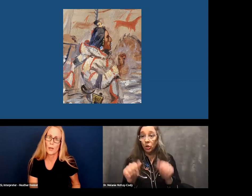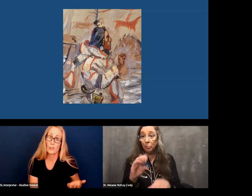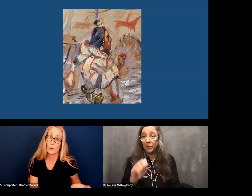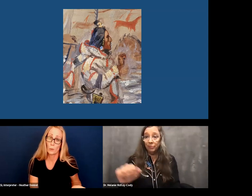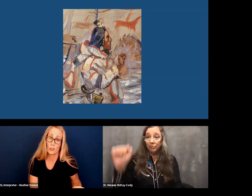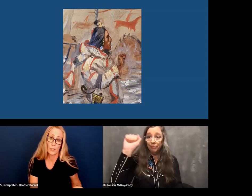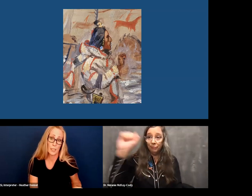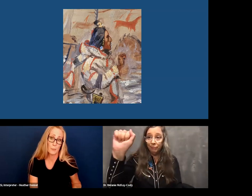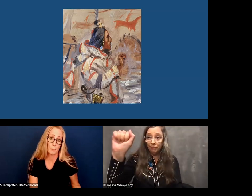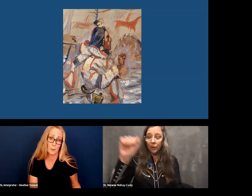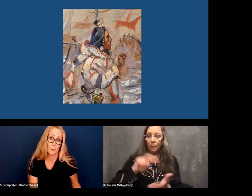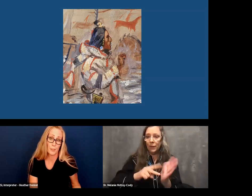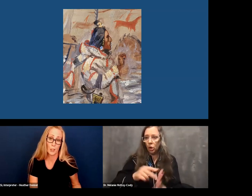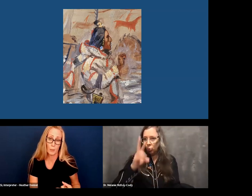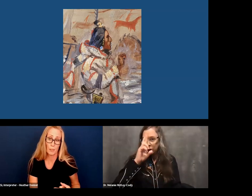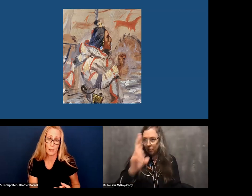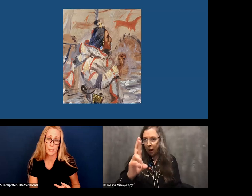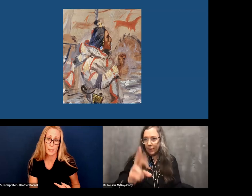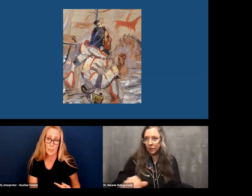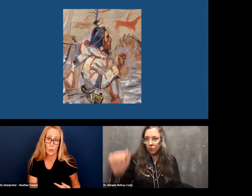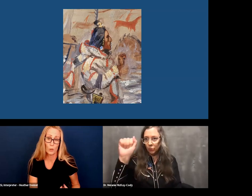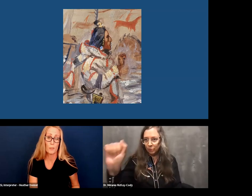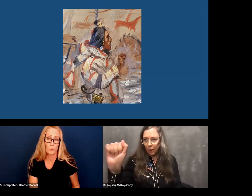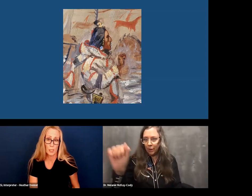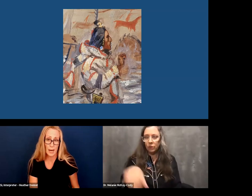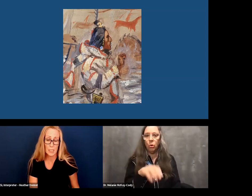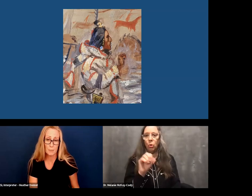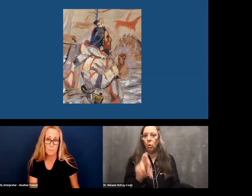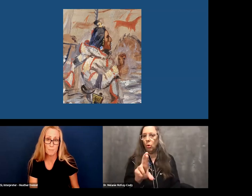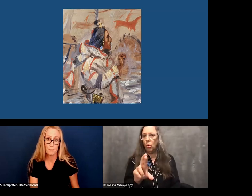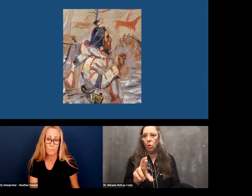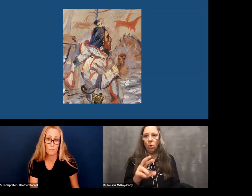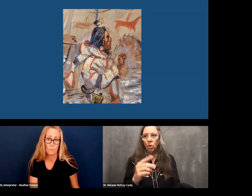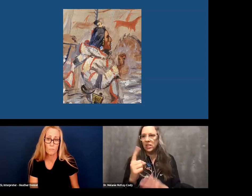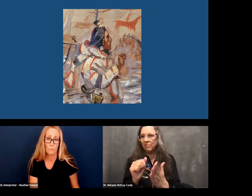We're not sure which sign is being produced. It could be this, which means respect.